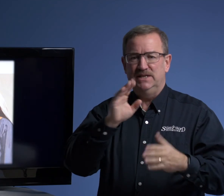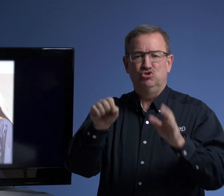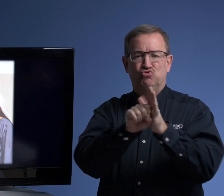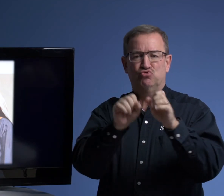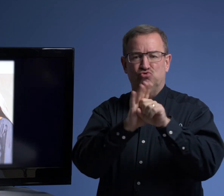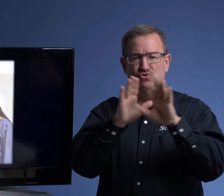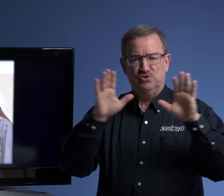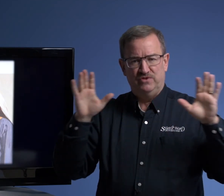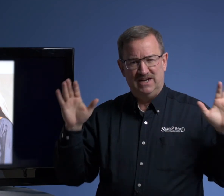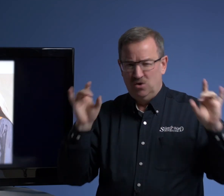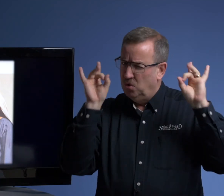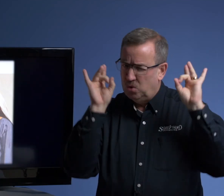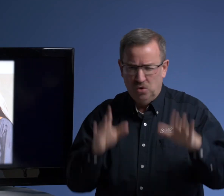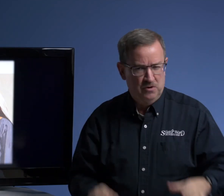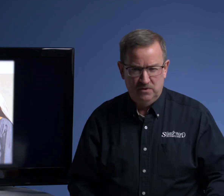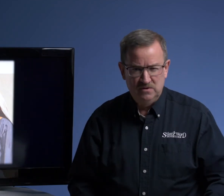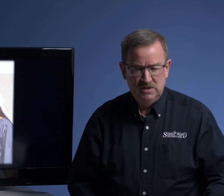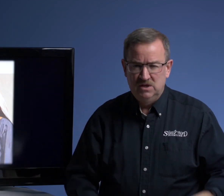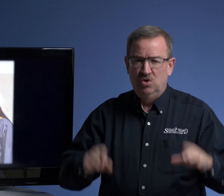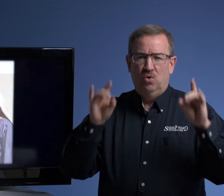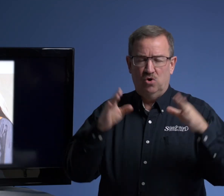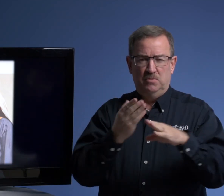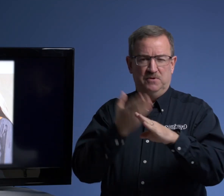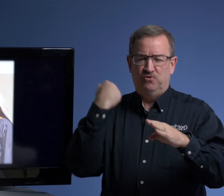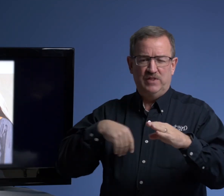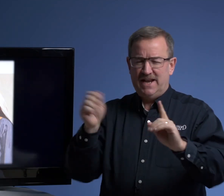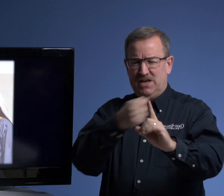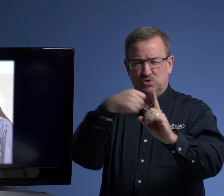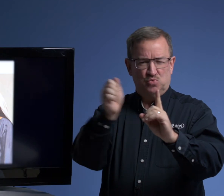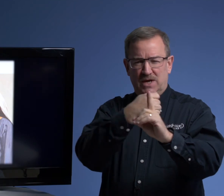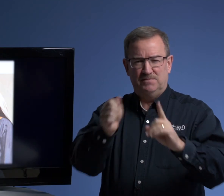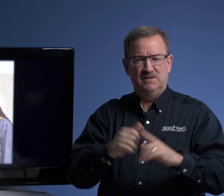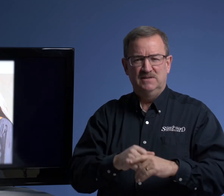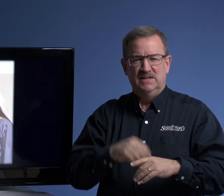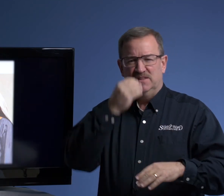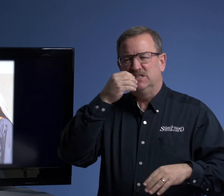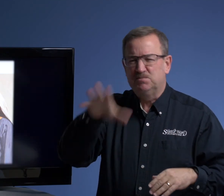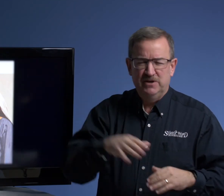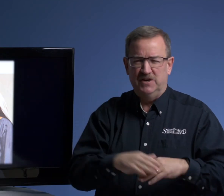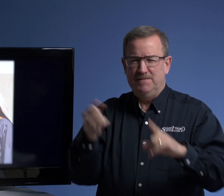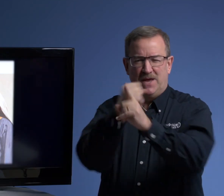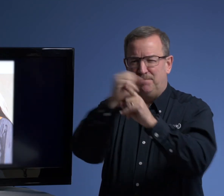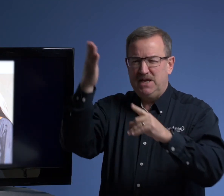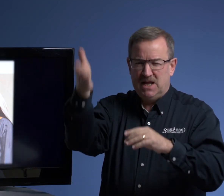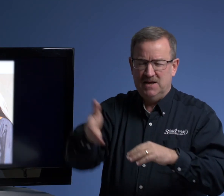crucified. Horrible, horrible. Before that, he was whipped. They spit on him. They beat him.